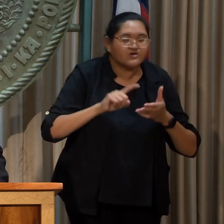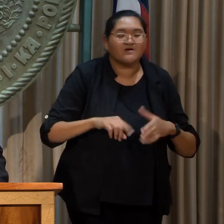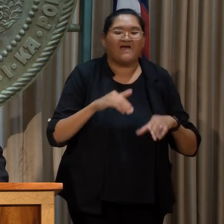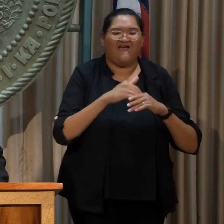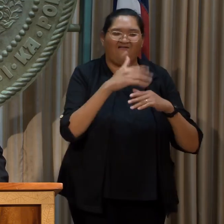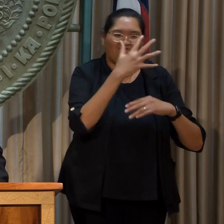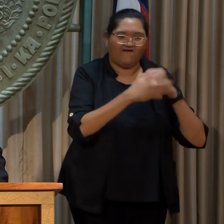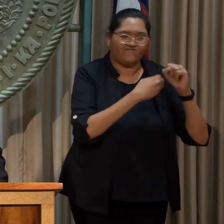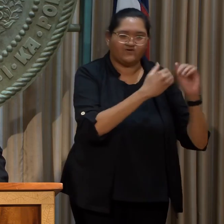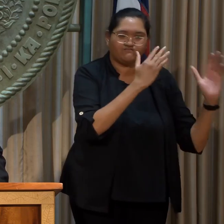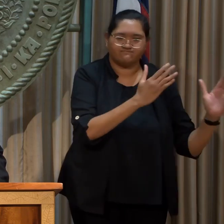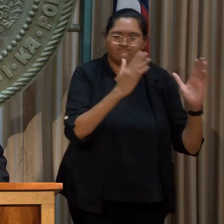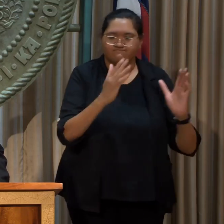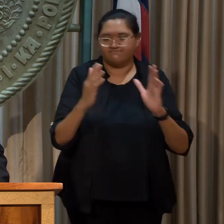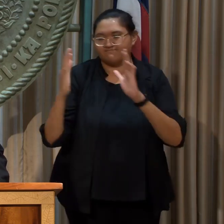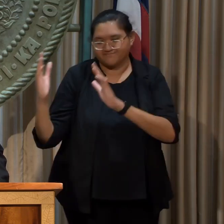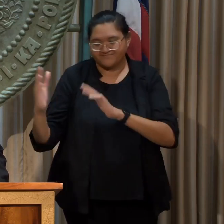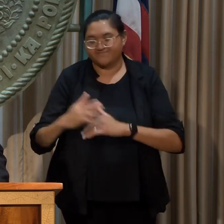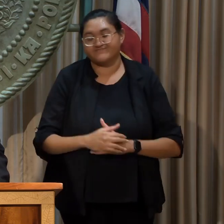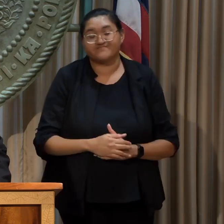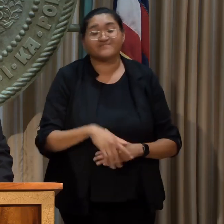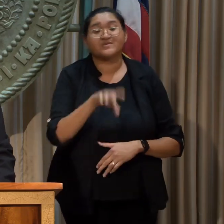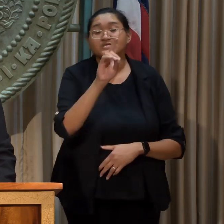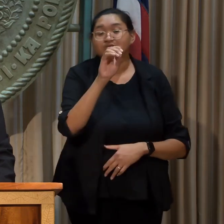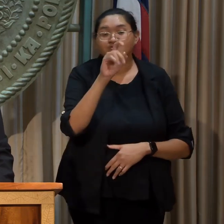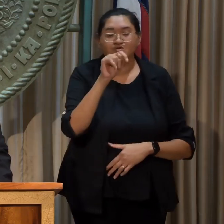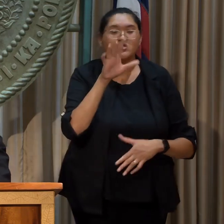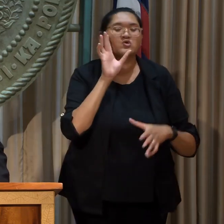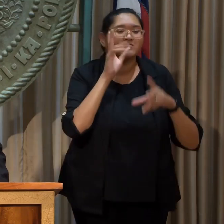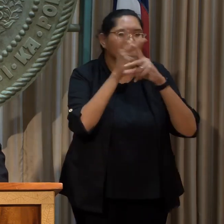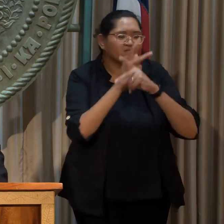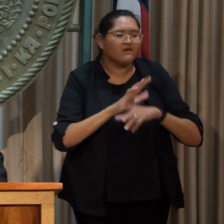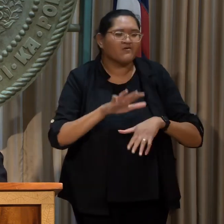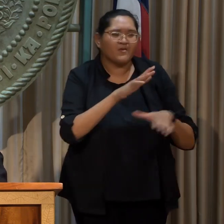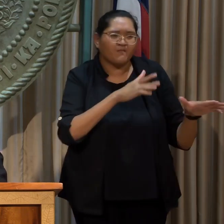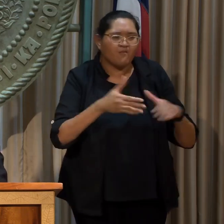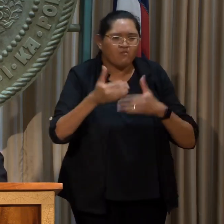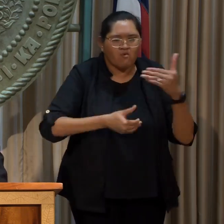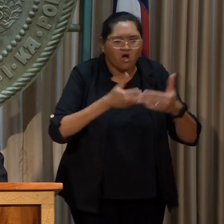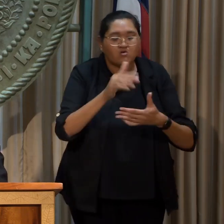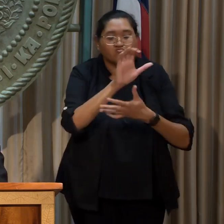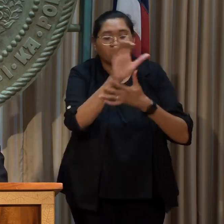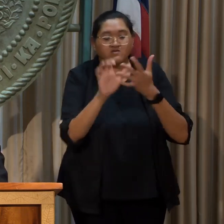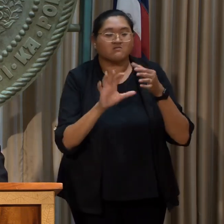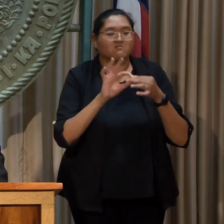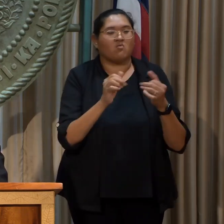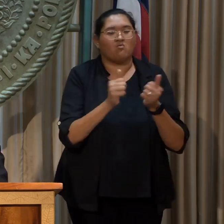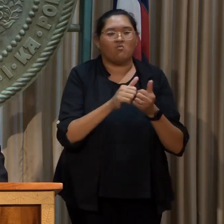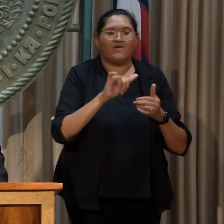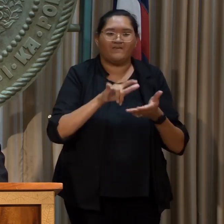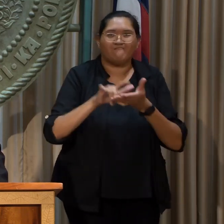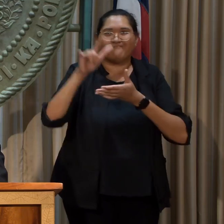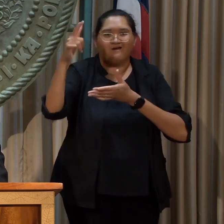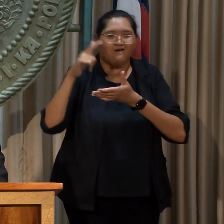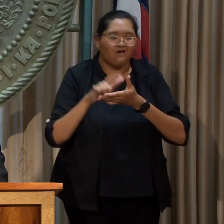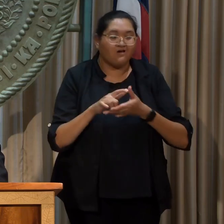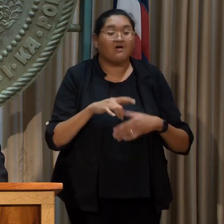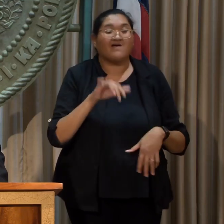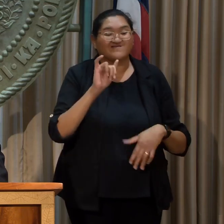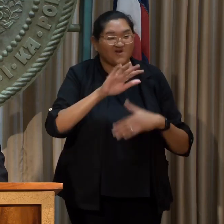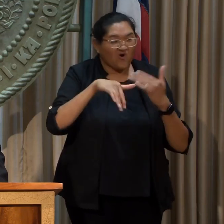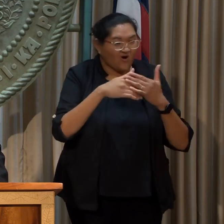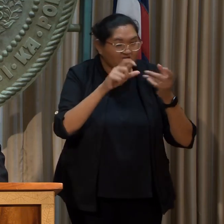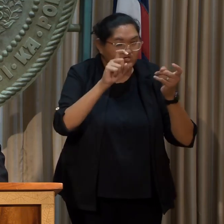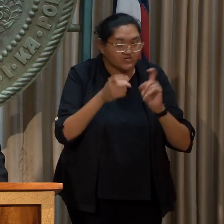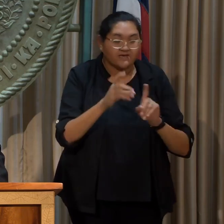-year intervals. DOT will rework its planning processes and criteria for ground transportation projects. As part of these